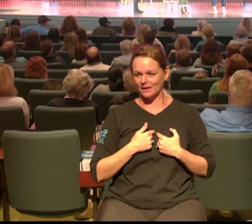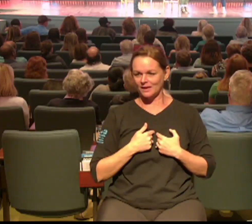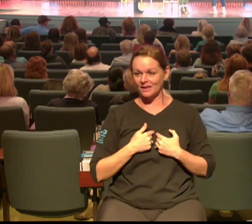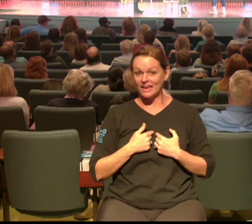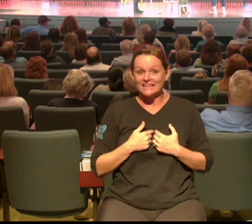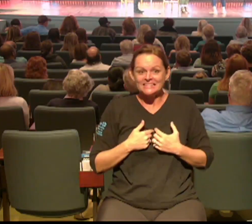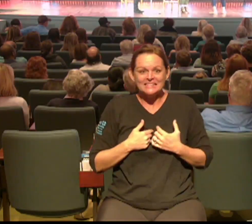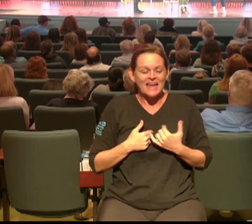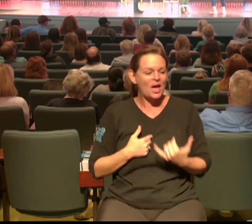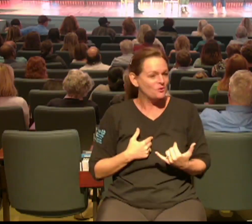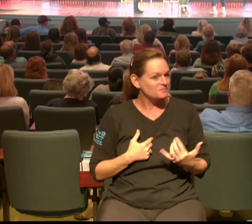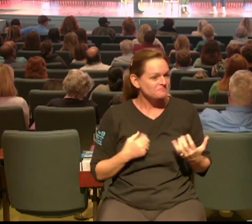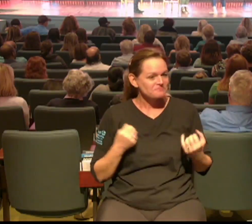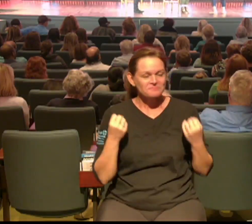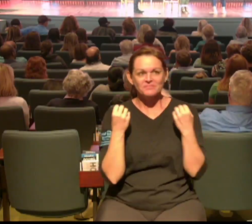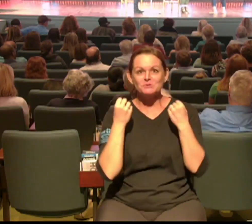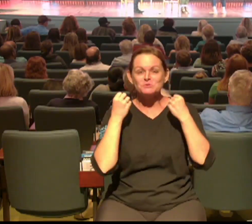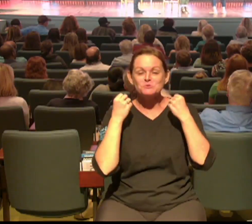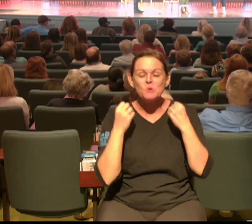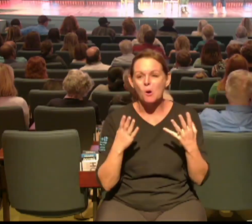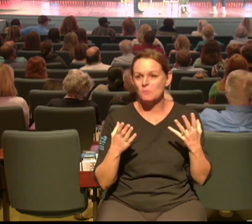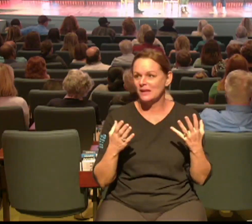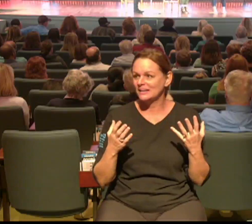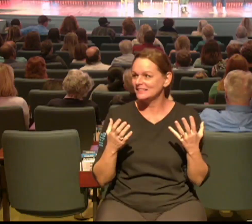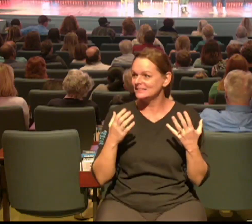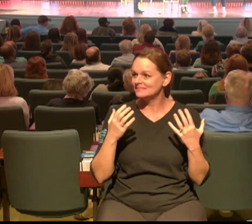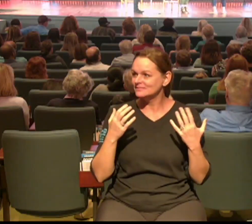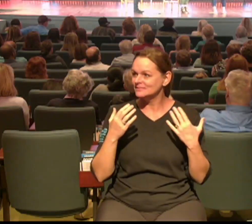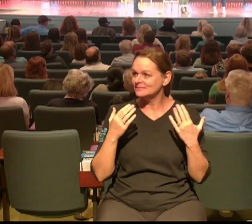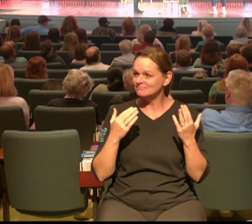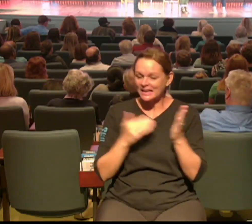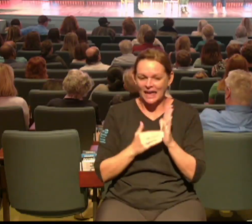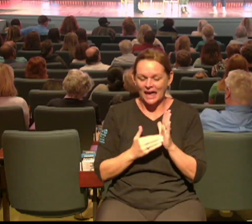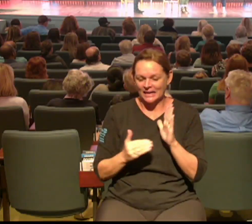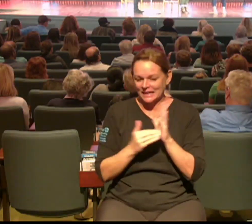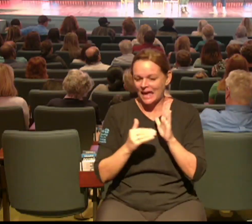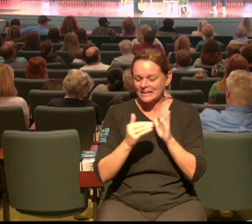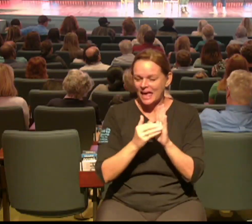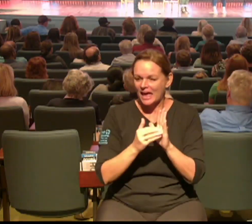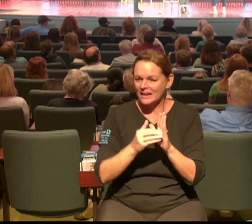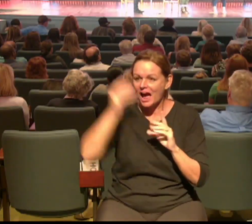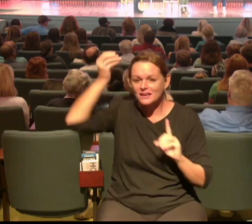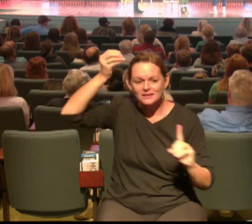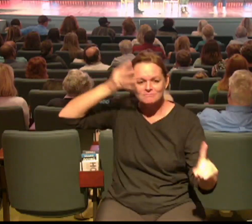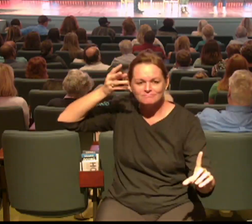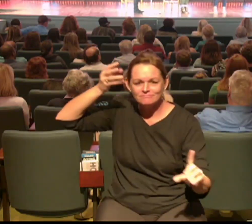so many opportunities to be the hands and feet of Jesus in our neighborhood and the nations of the world